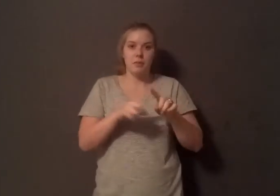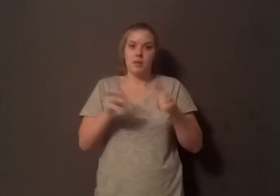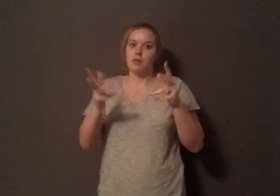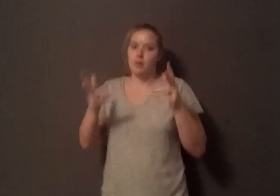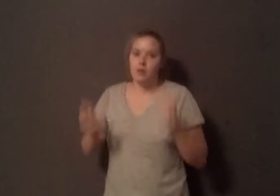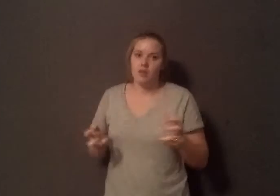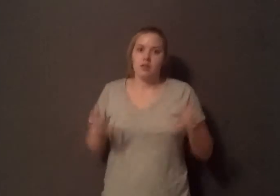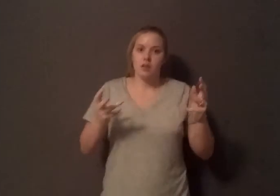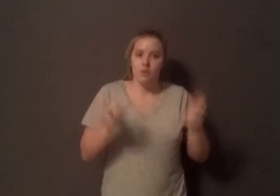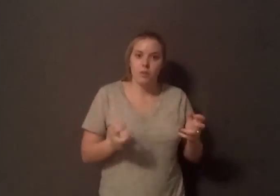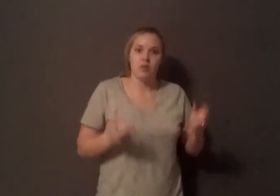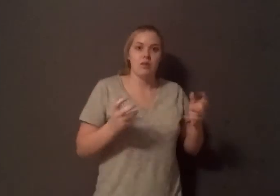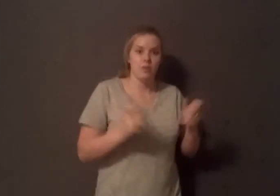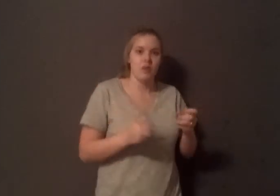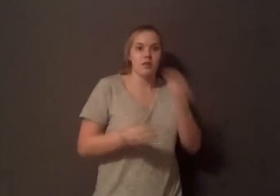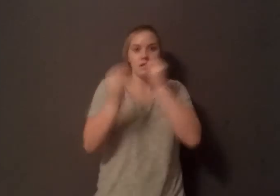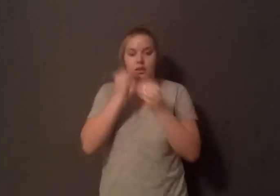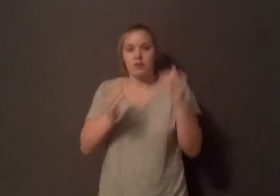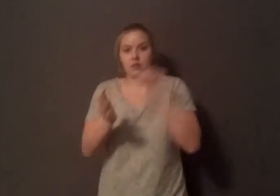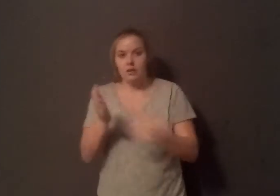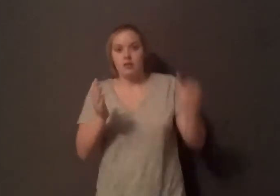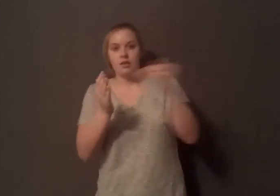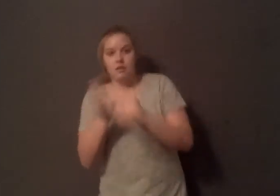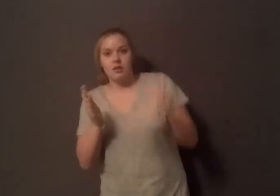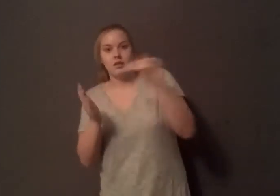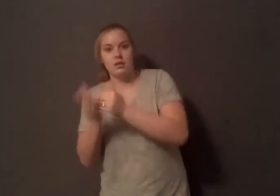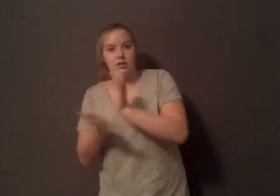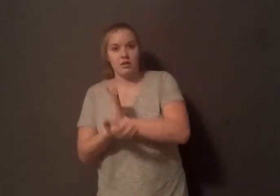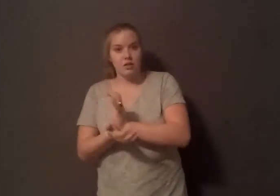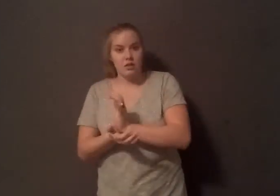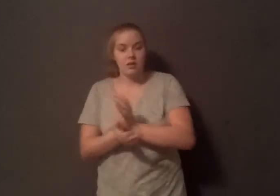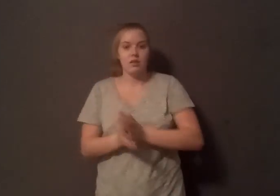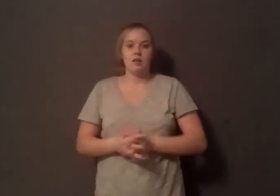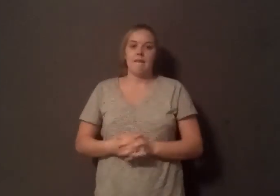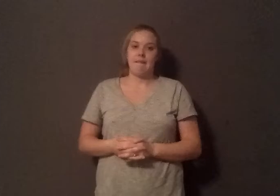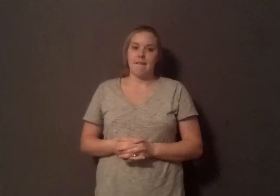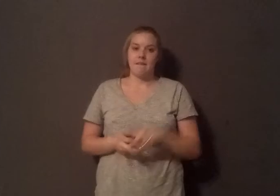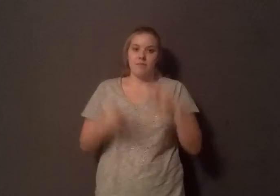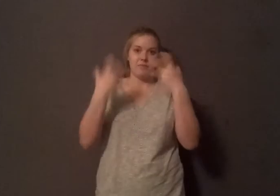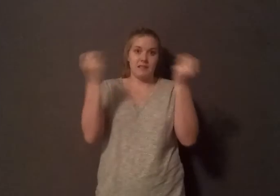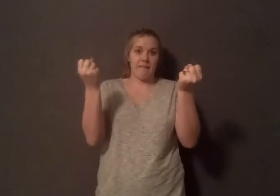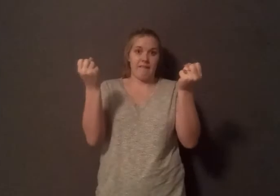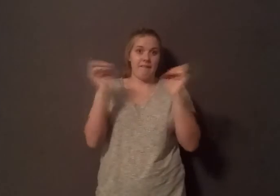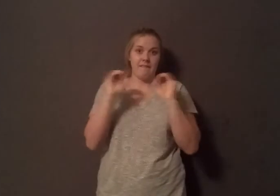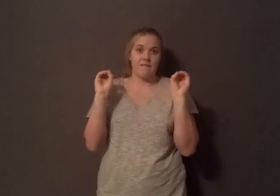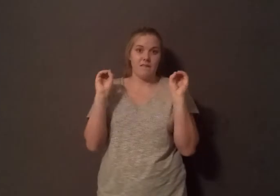again and again and again, despite the fact that you're gaining weight, you're more unhealthy than you've ever been, but that cheese just calls out to people.